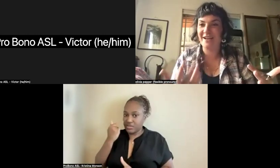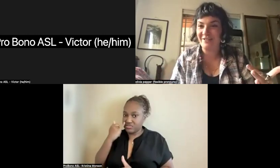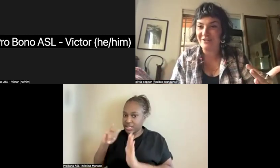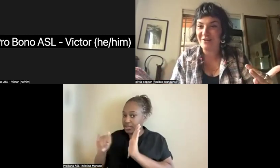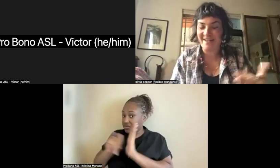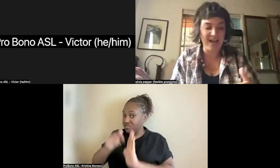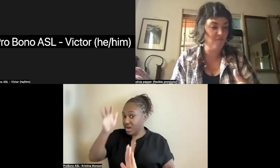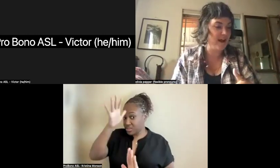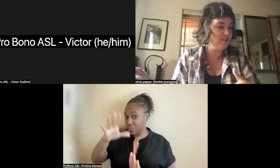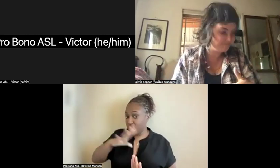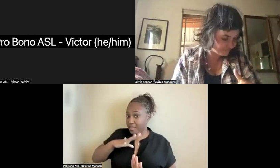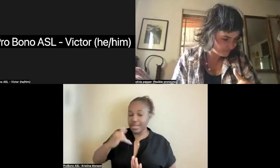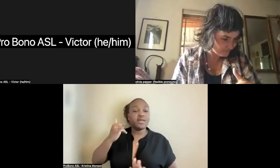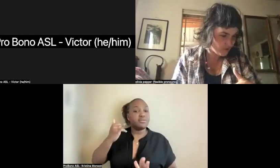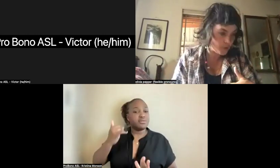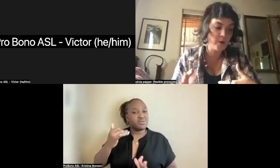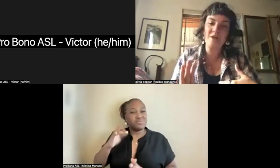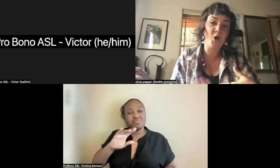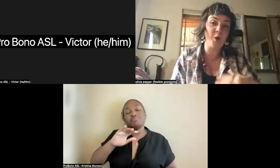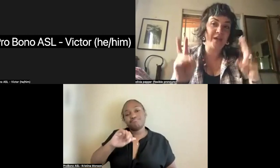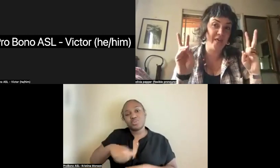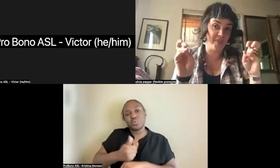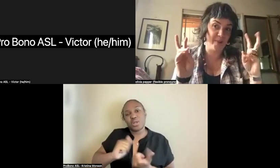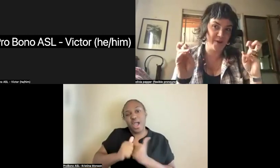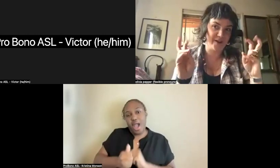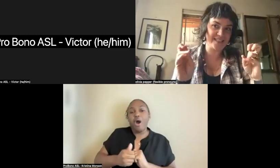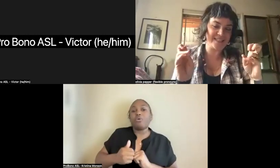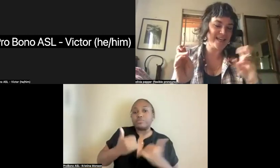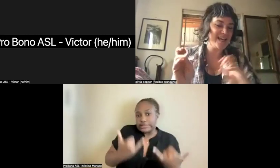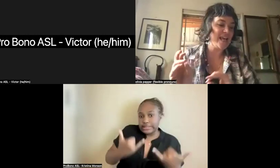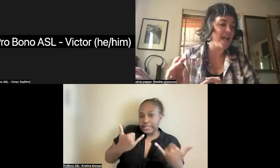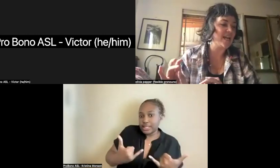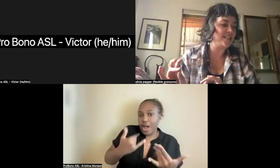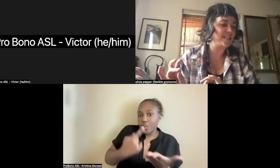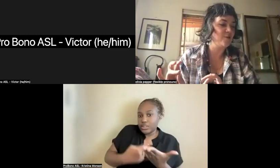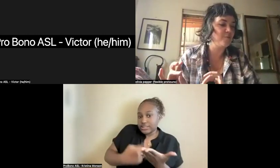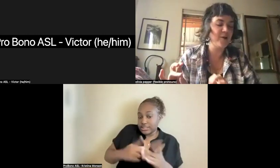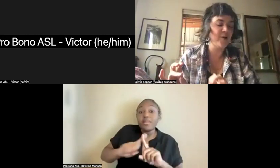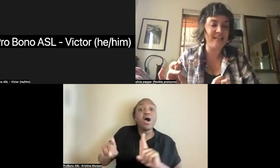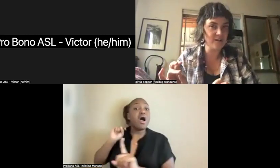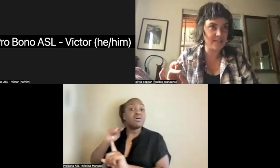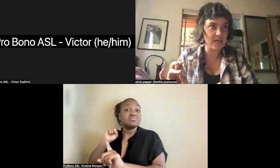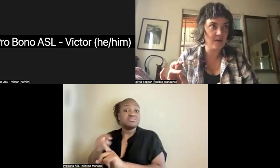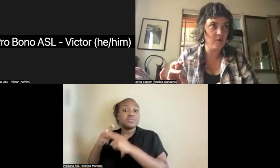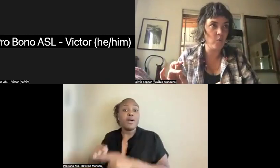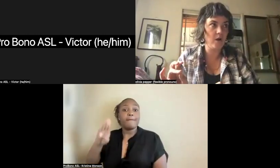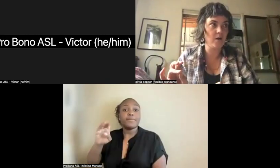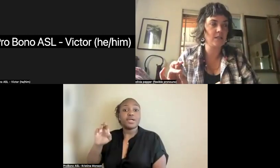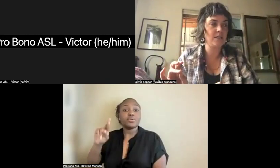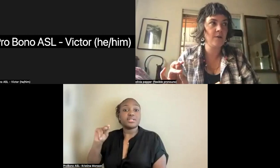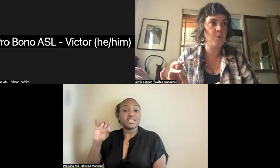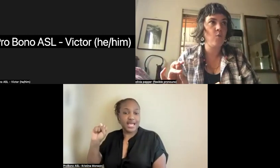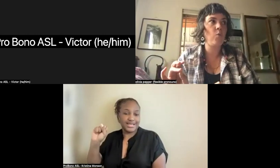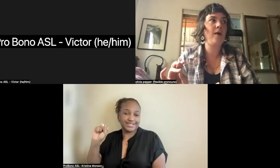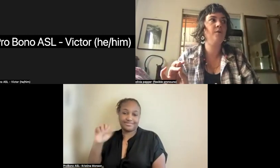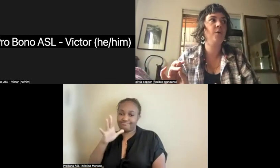vernacular that we have now, but was called the Baroness. And Baroness Elsa was